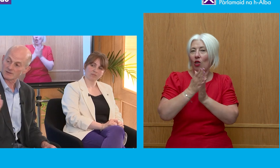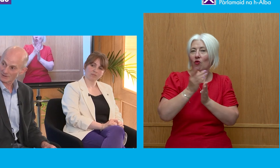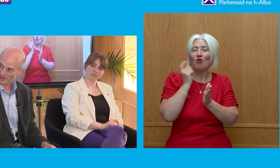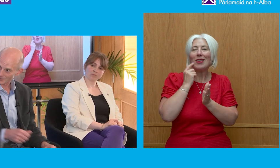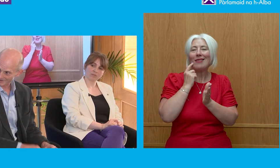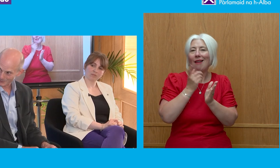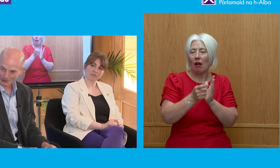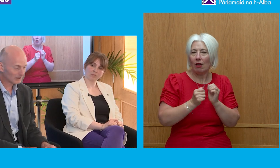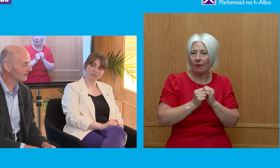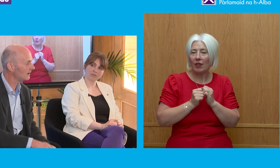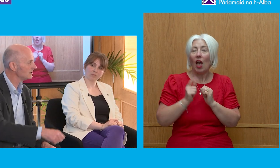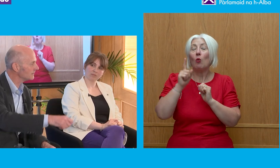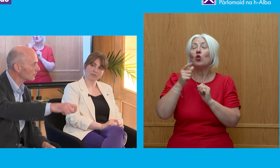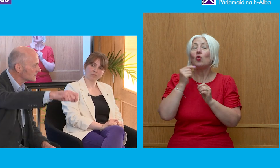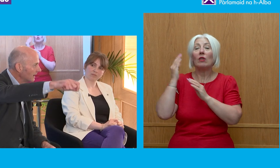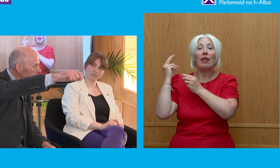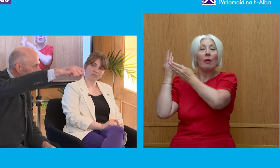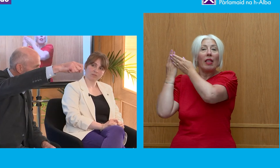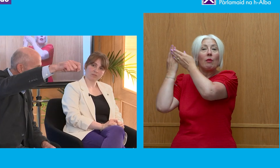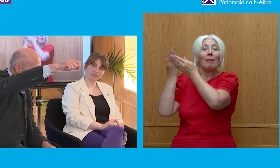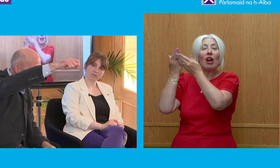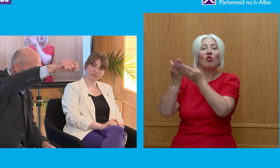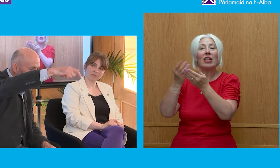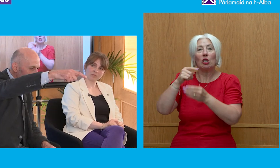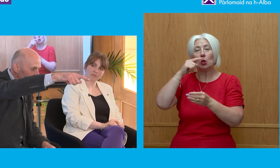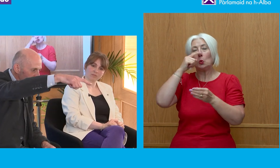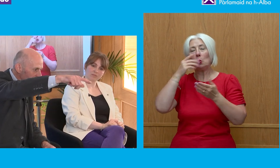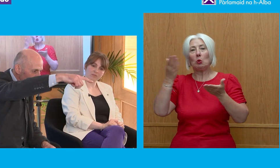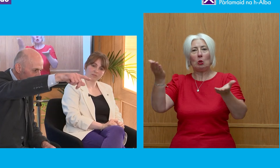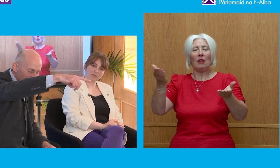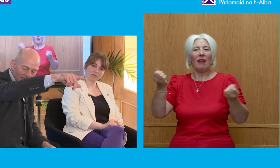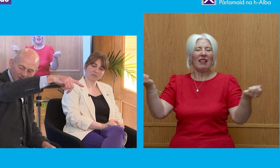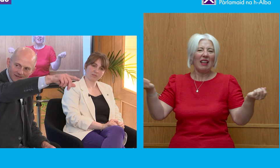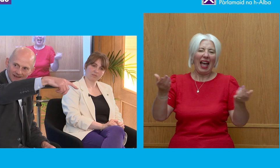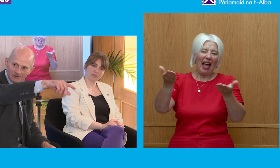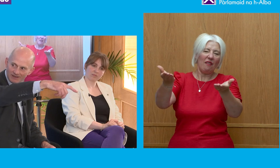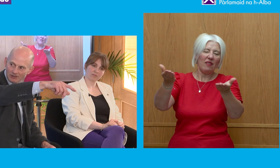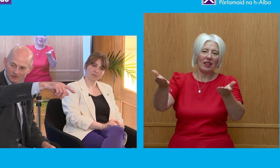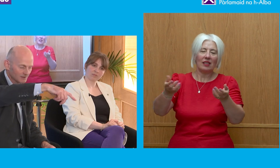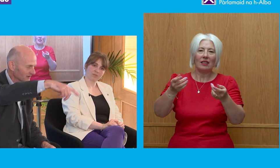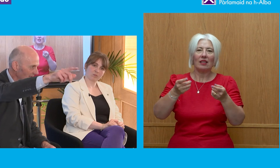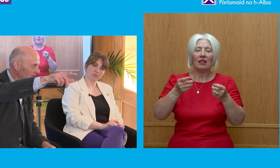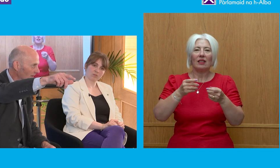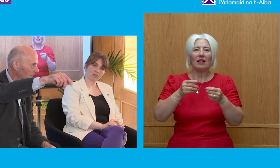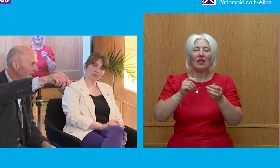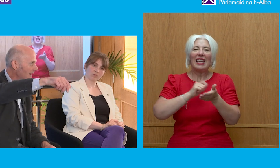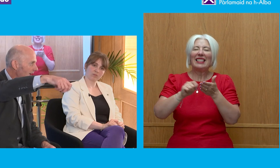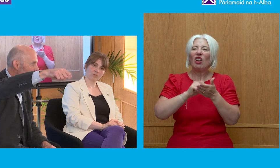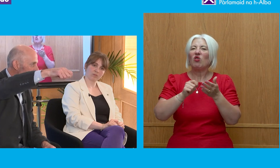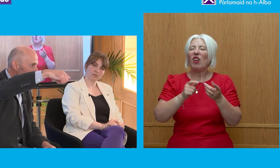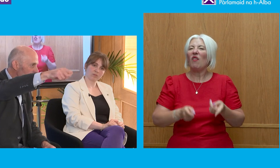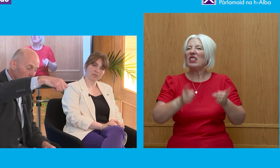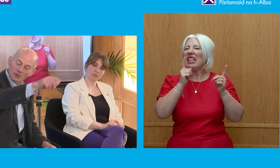And to use the patronage word, you've also got this patronage, a state who's no use and you want to get rid of.